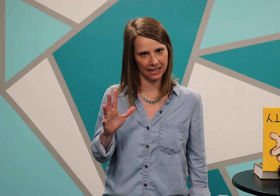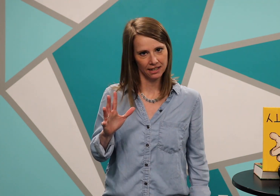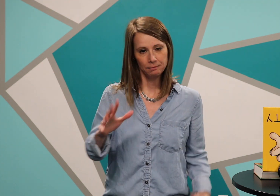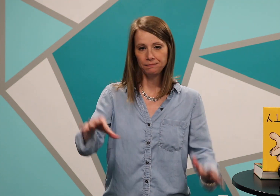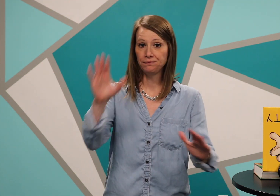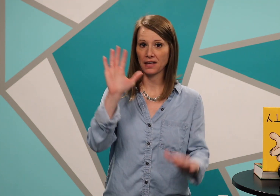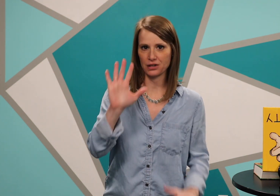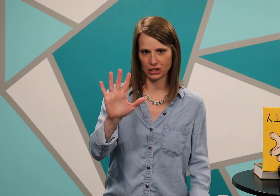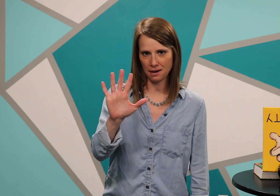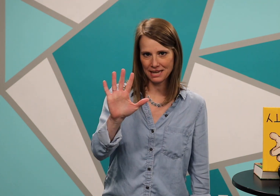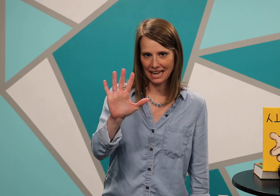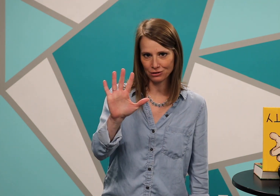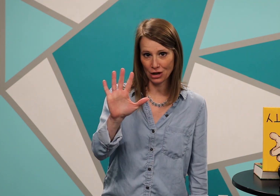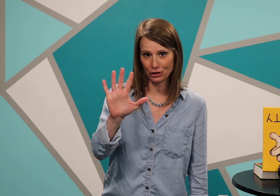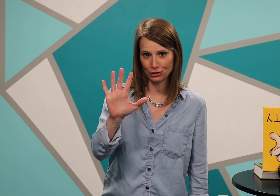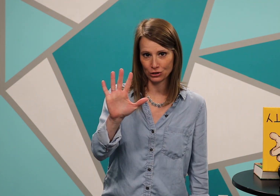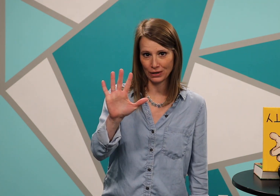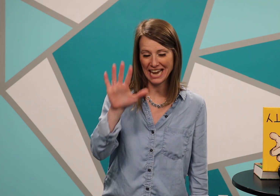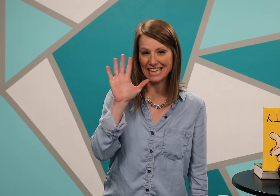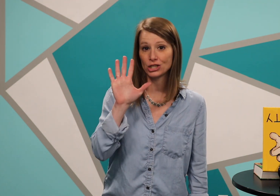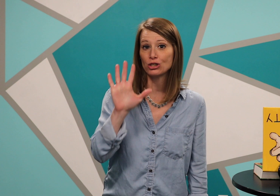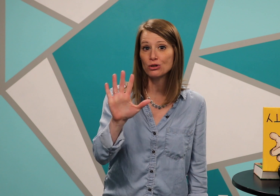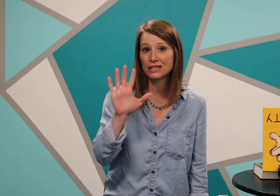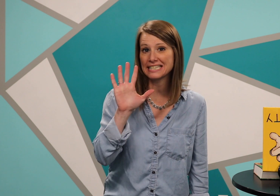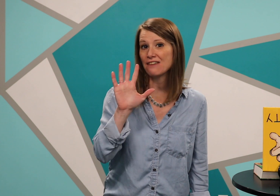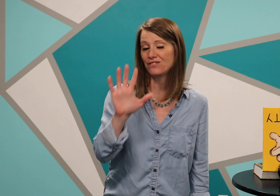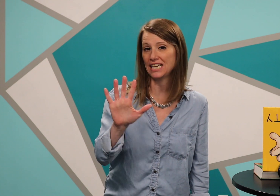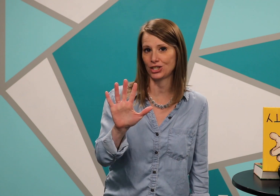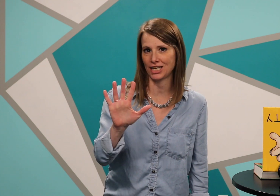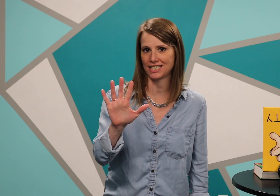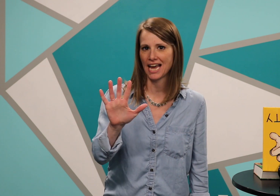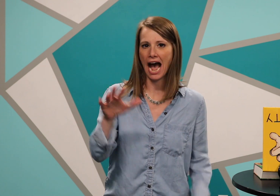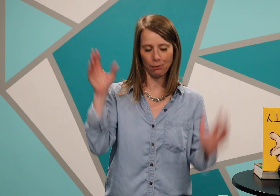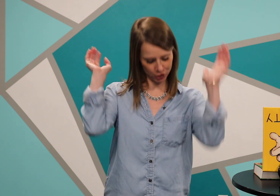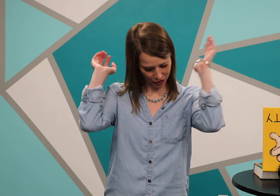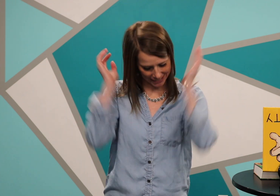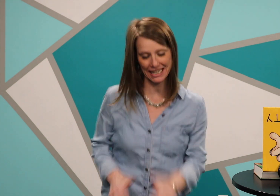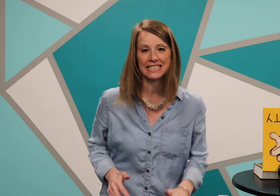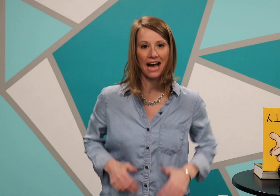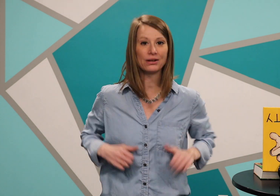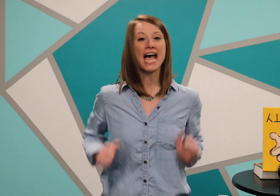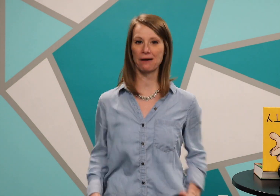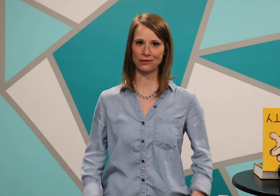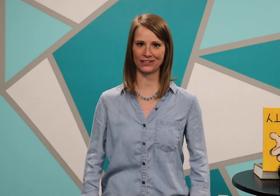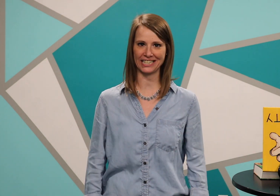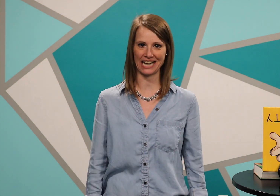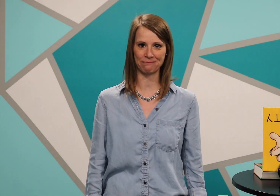there's going to be a countdown on your screen as soon as it finishes I want you to sit down and we'll finish up